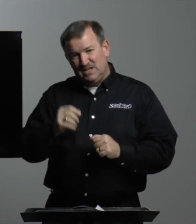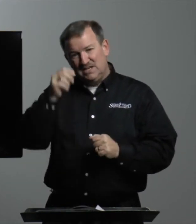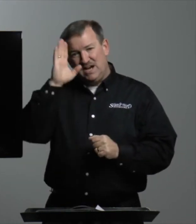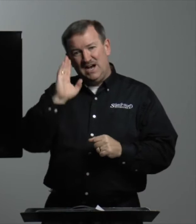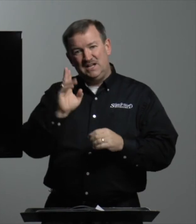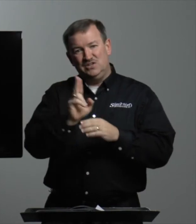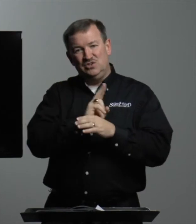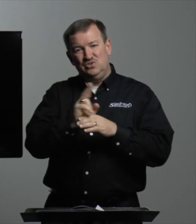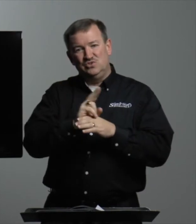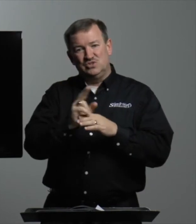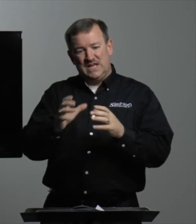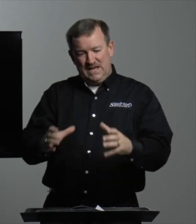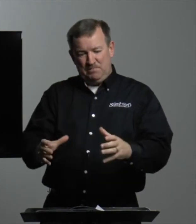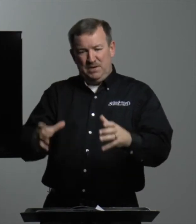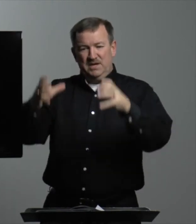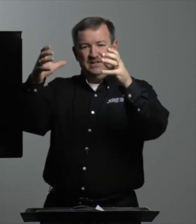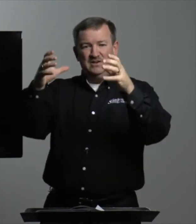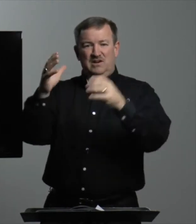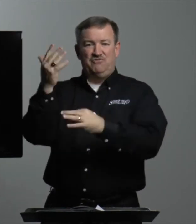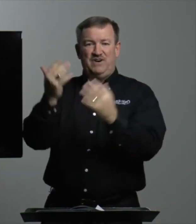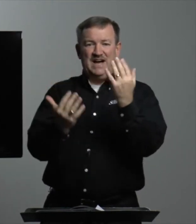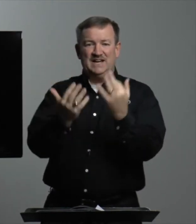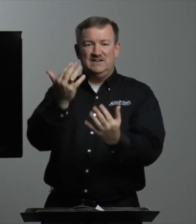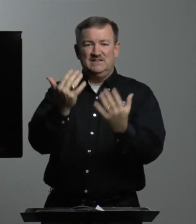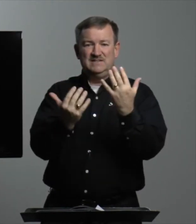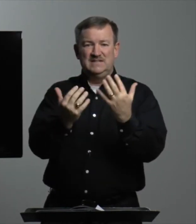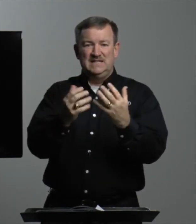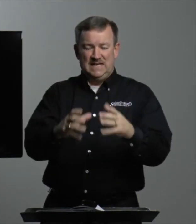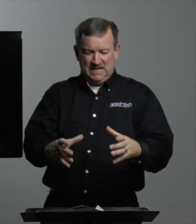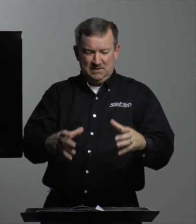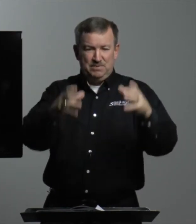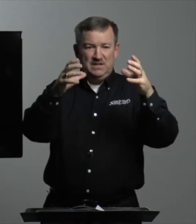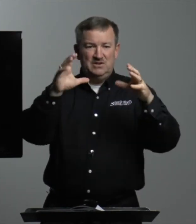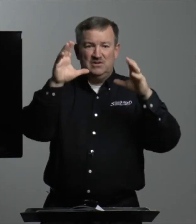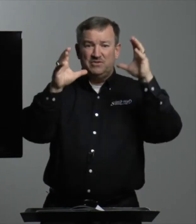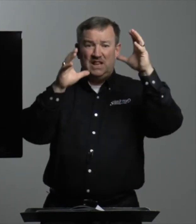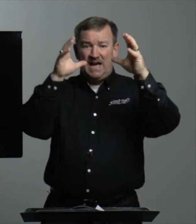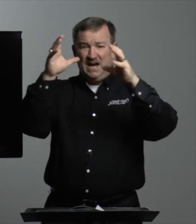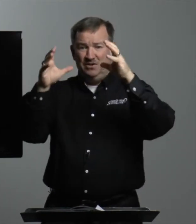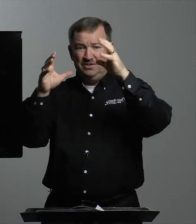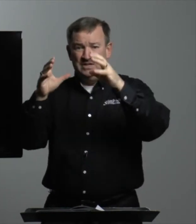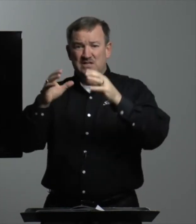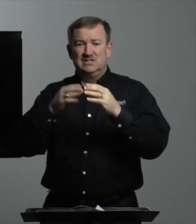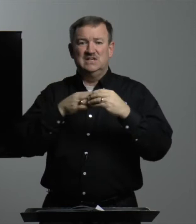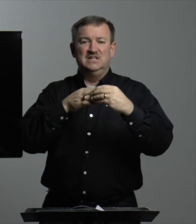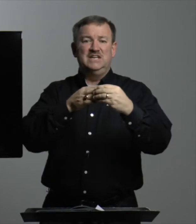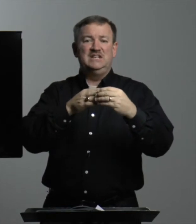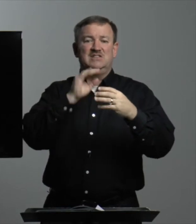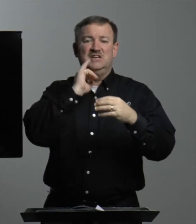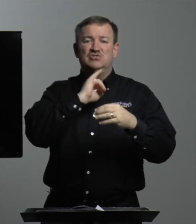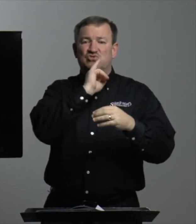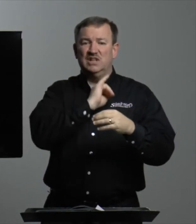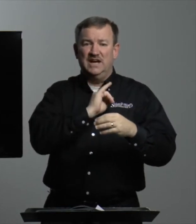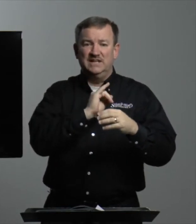God used a pillar of fire and a pillar of cloud to lead the Israelites